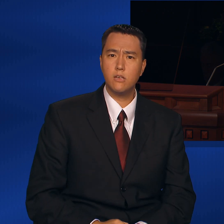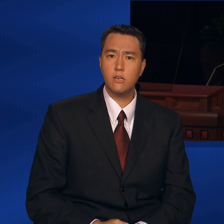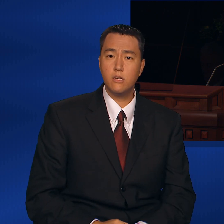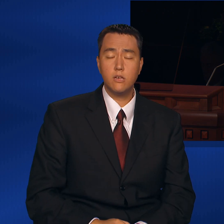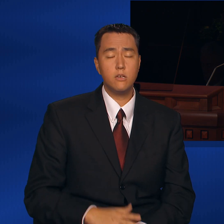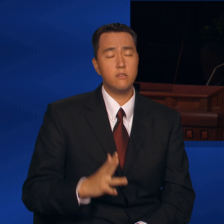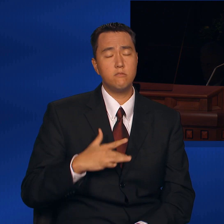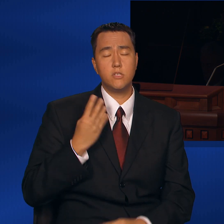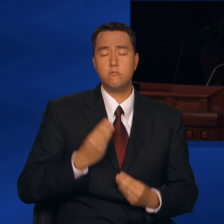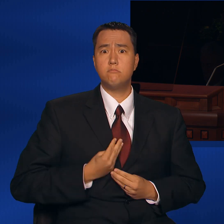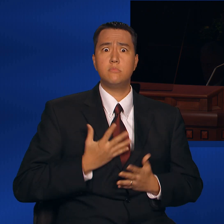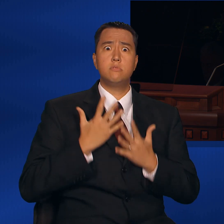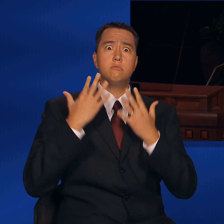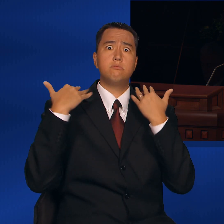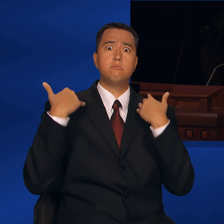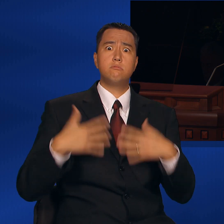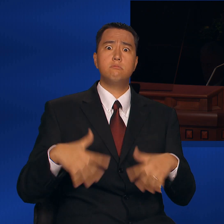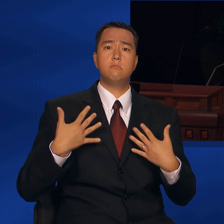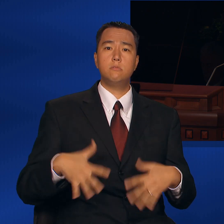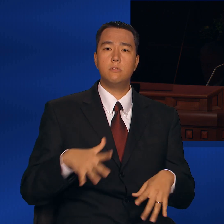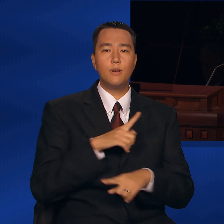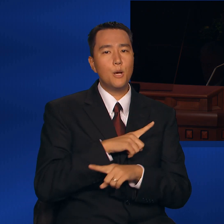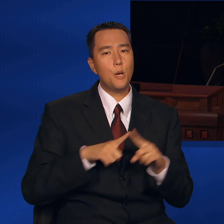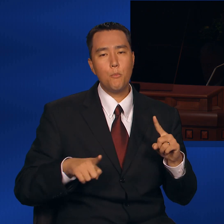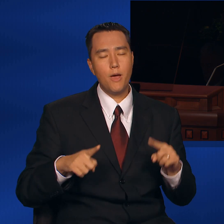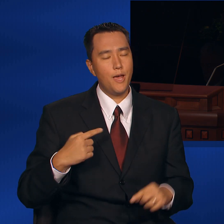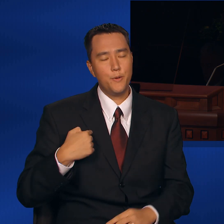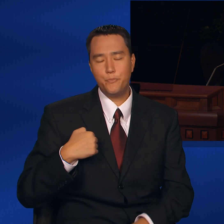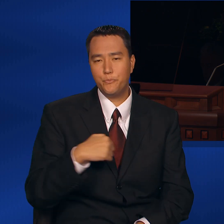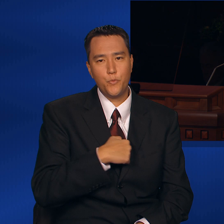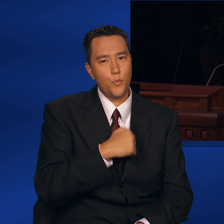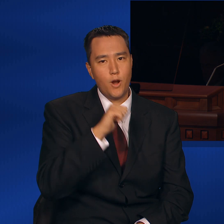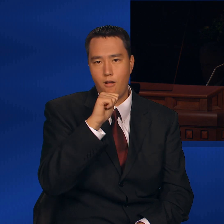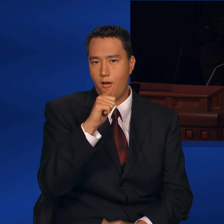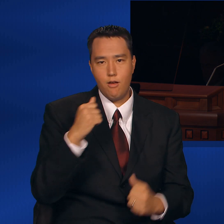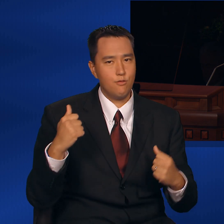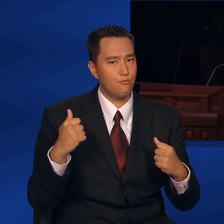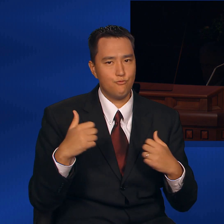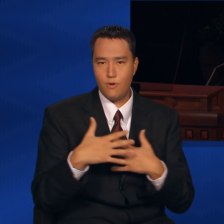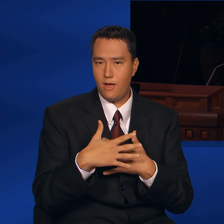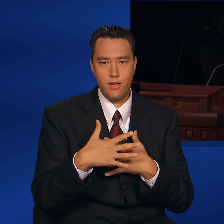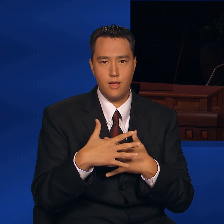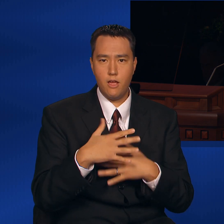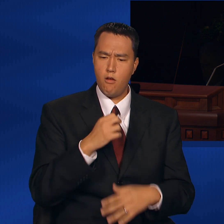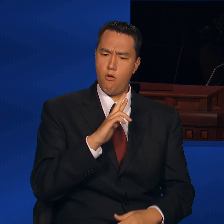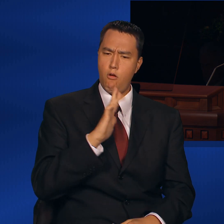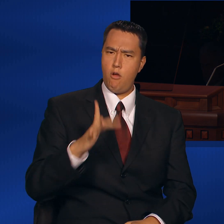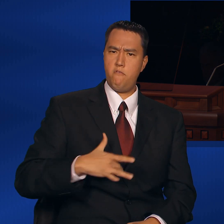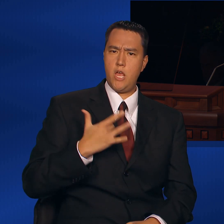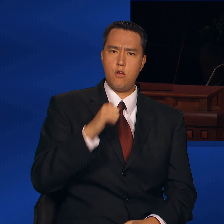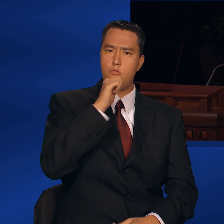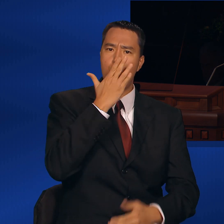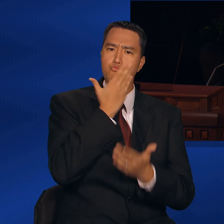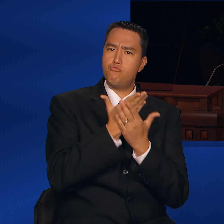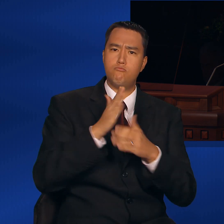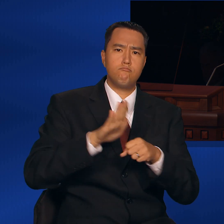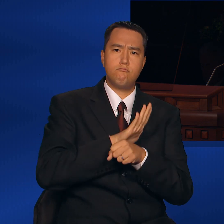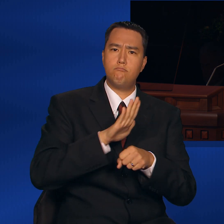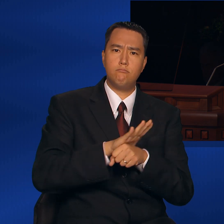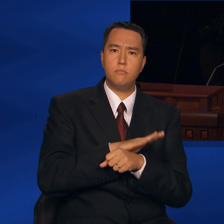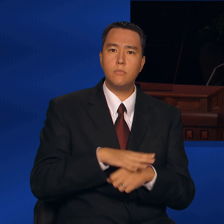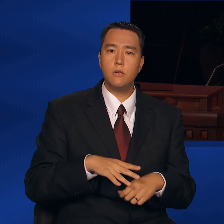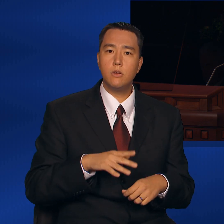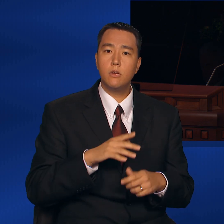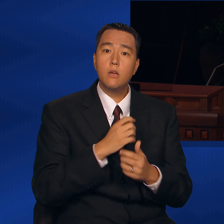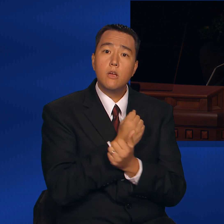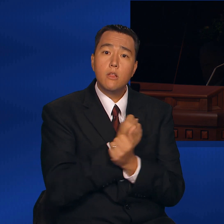overwhelming. But we do not be afraid or feel inadequate. The